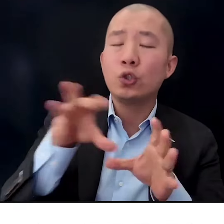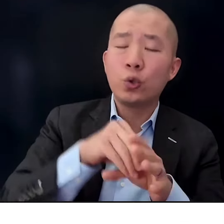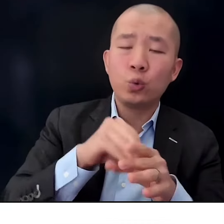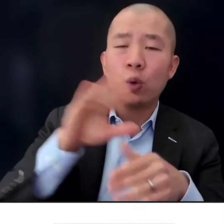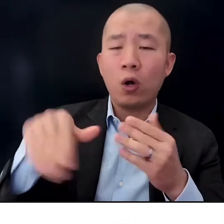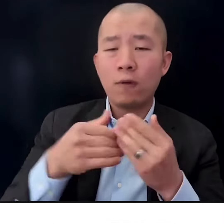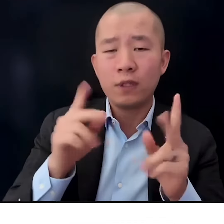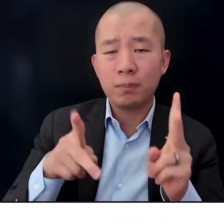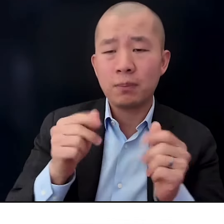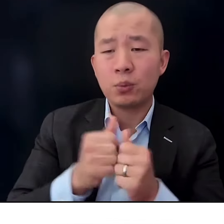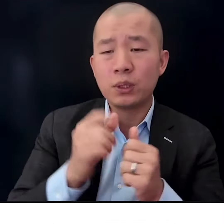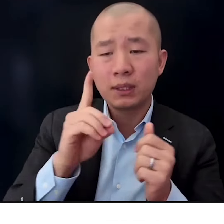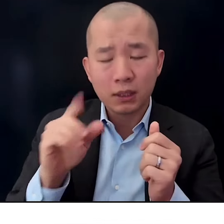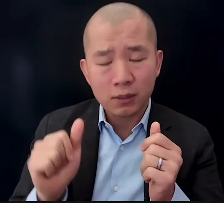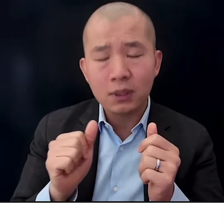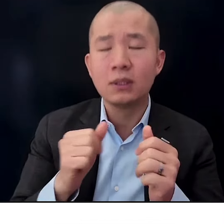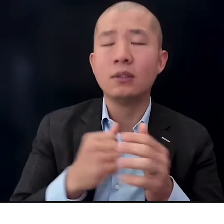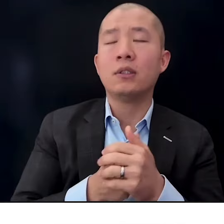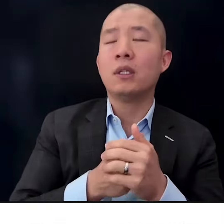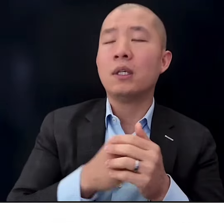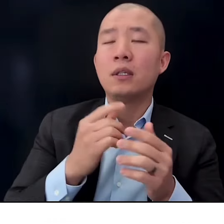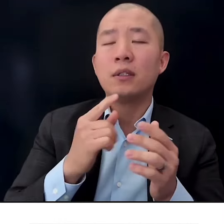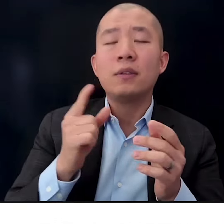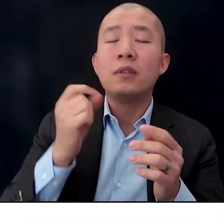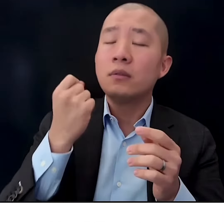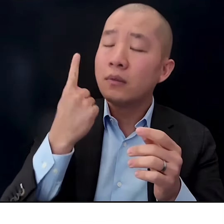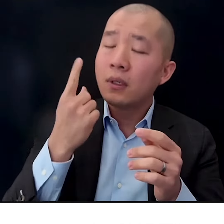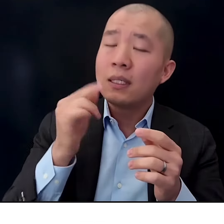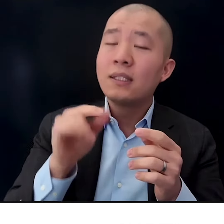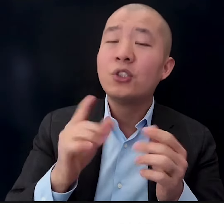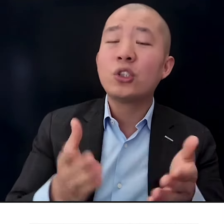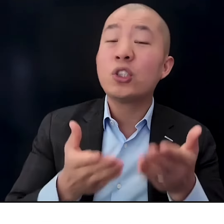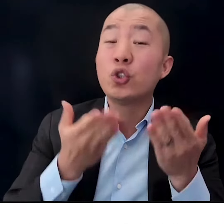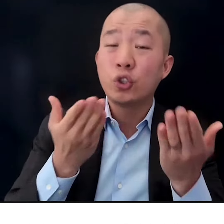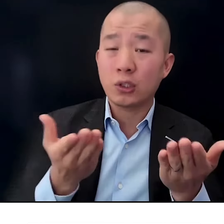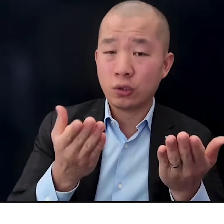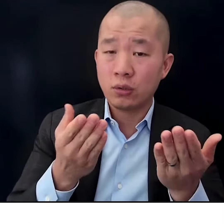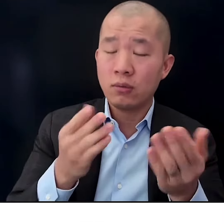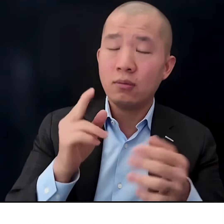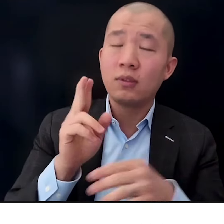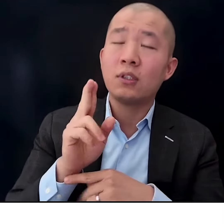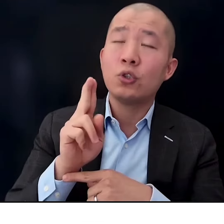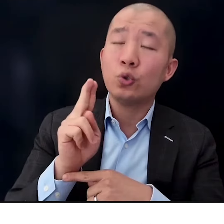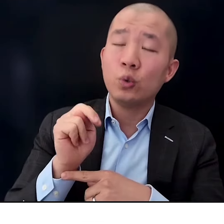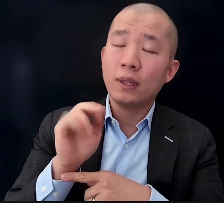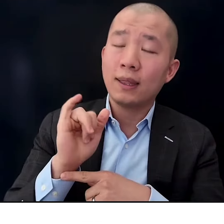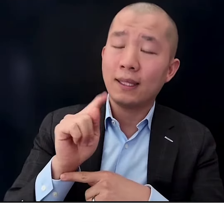of all people with disabilities. The caveat is that this is in suggestion only,